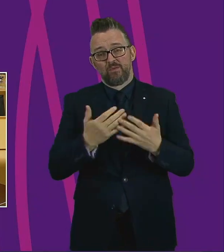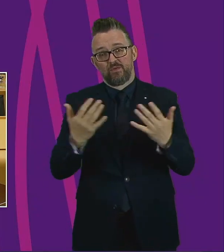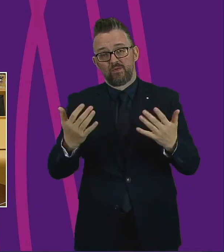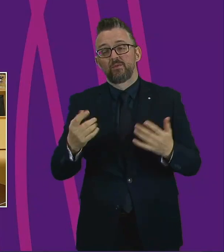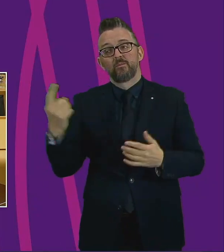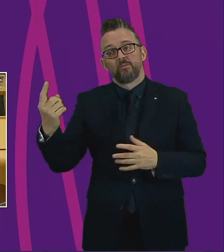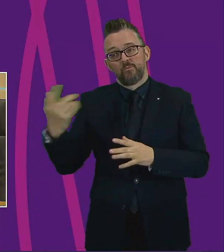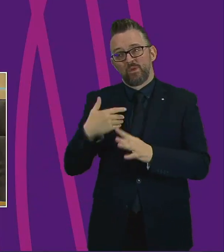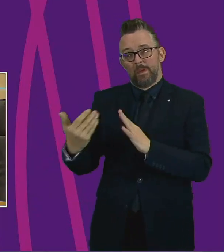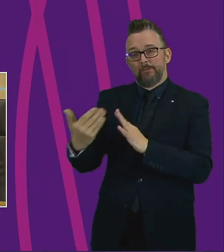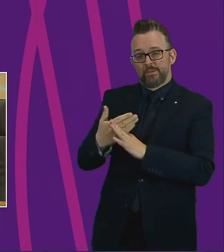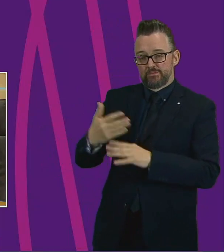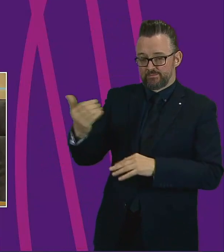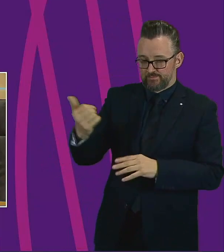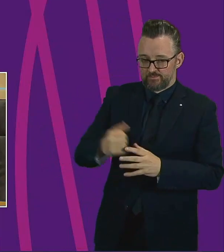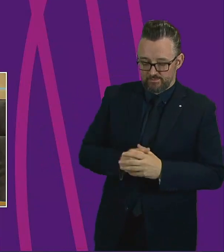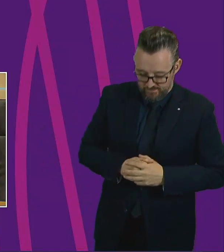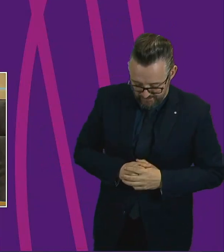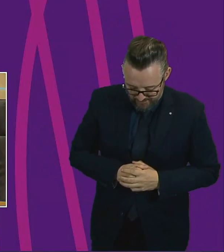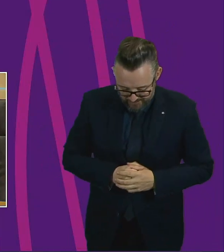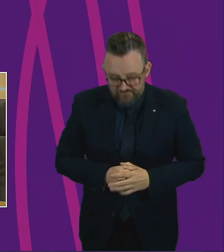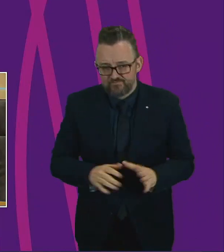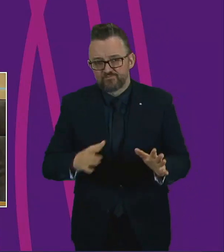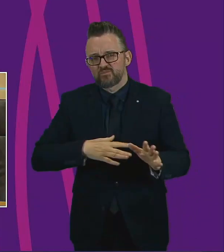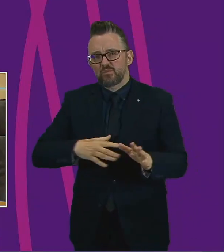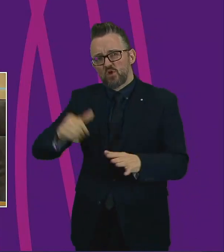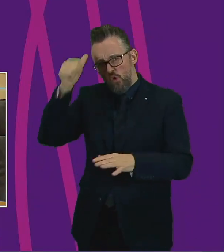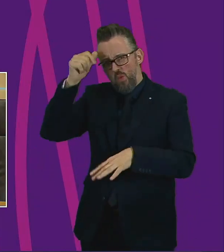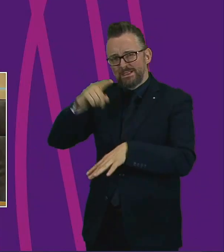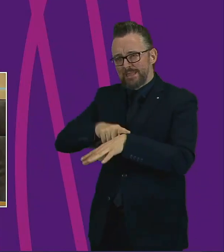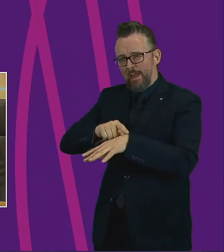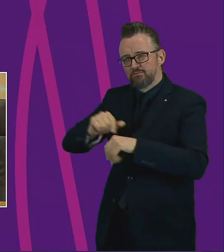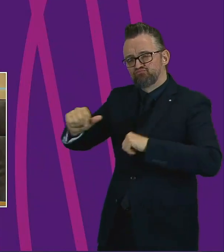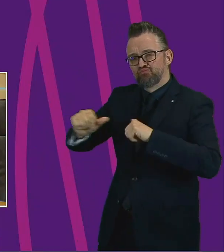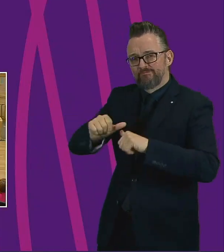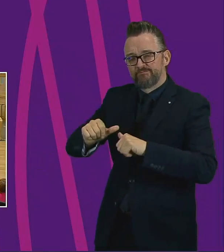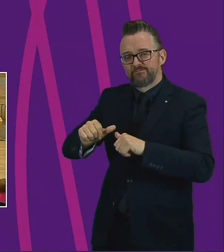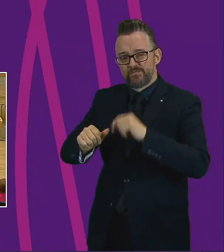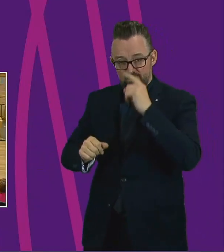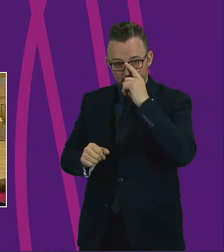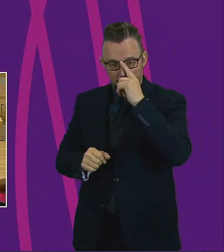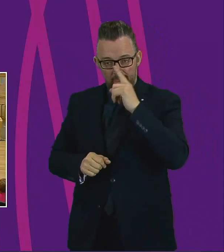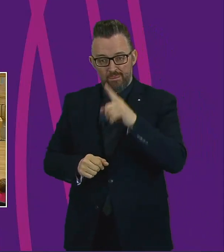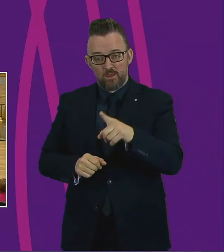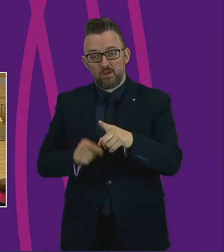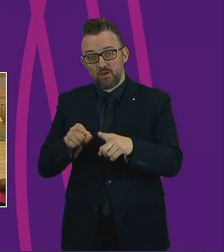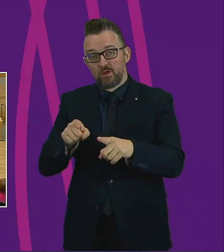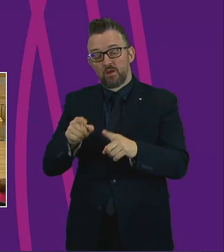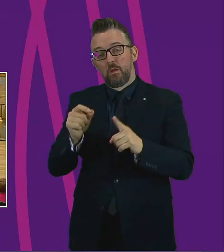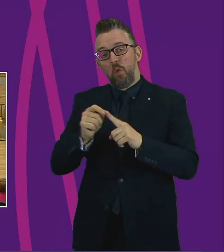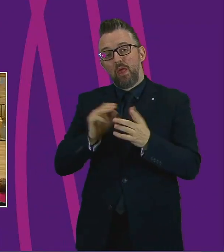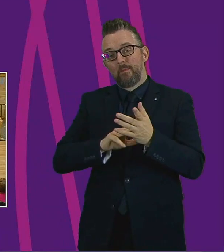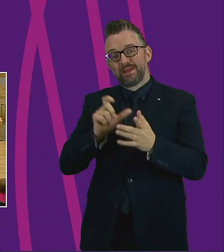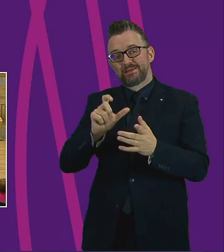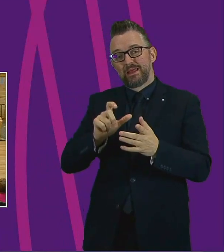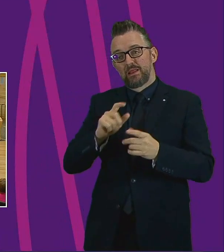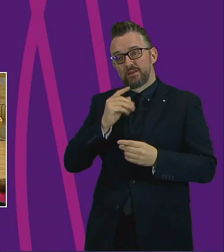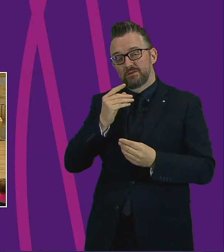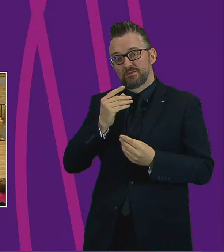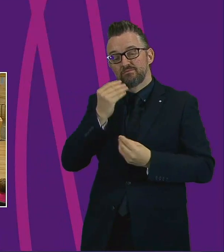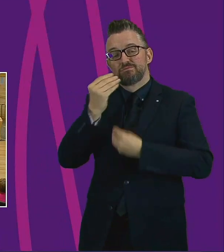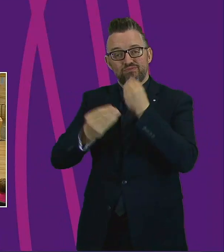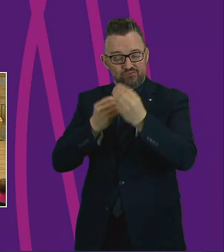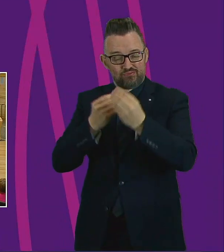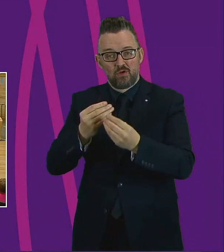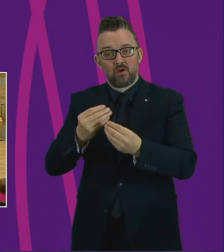I'll be happy to give away. I'm conscious of time, and I recognise the points that Paulie McNeill has made, and I'll endeavour to make